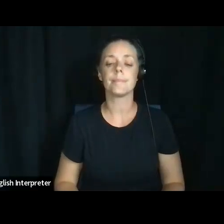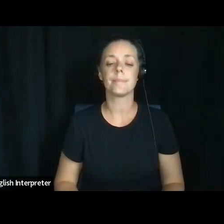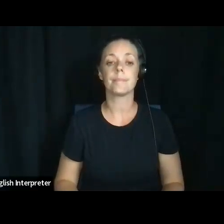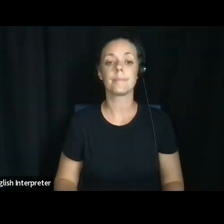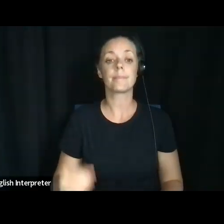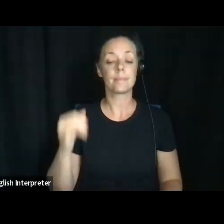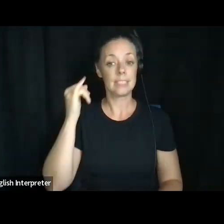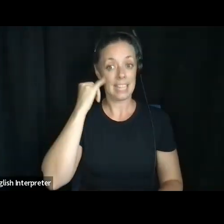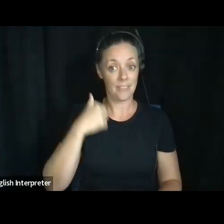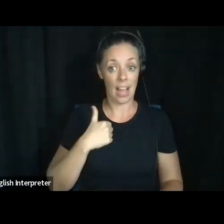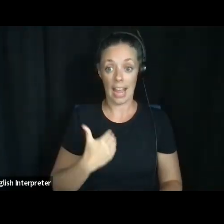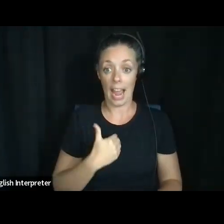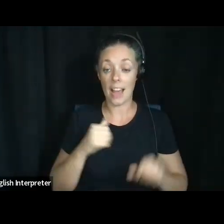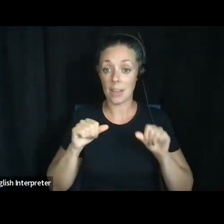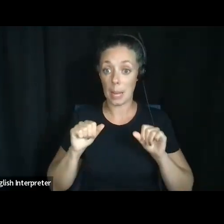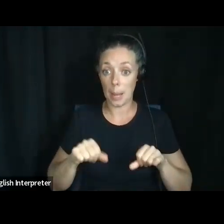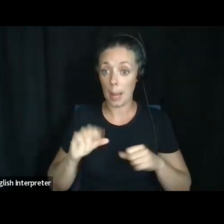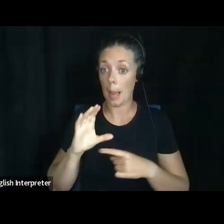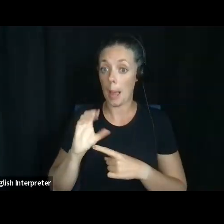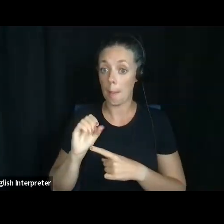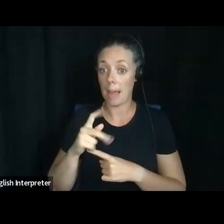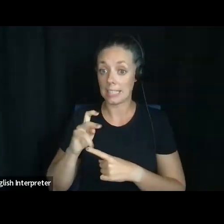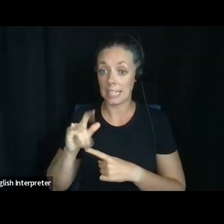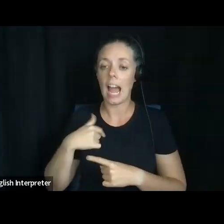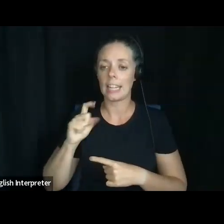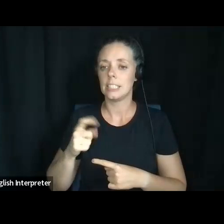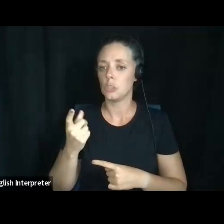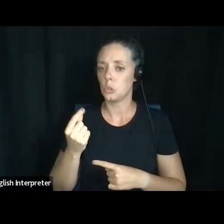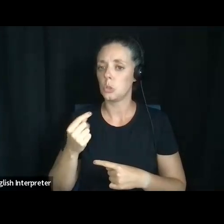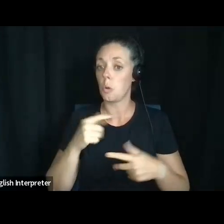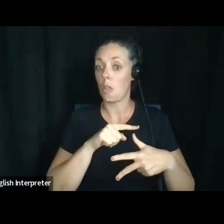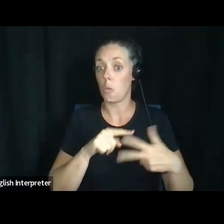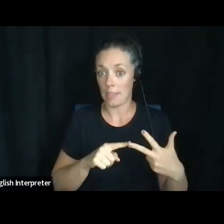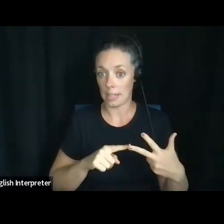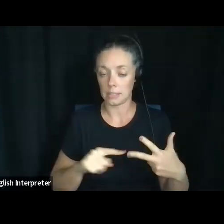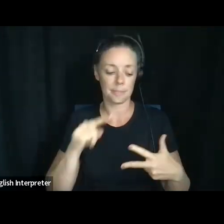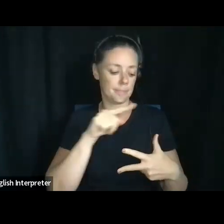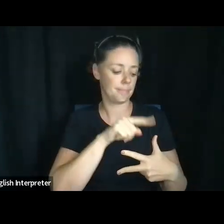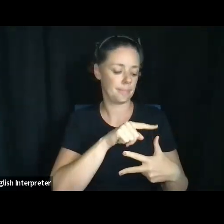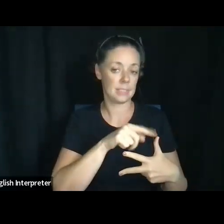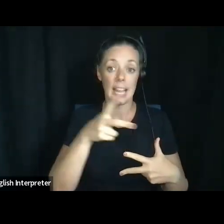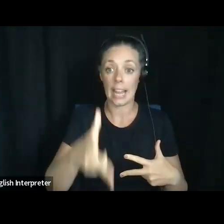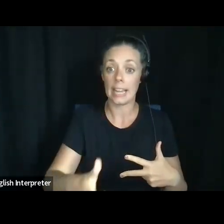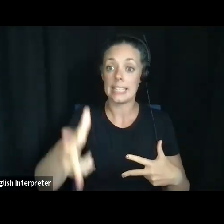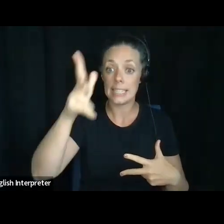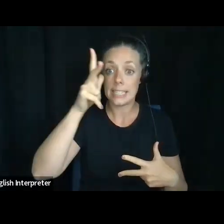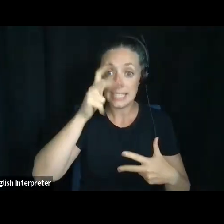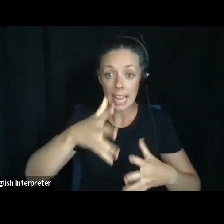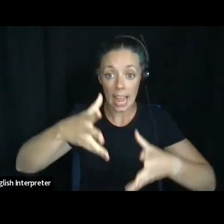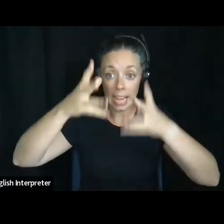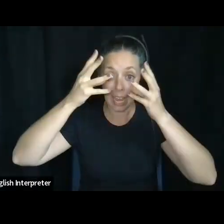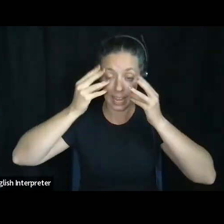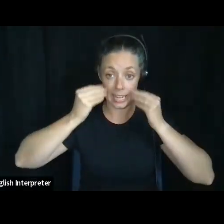I need to be able to do three things. I need to be able to take in information that's given to me.